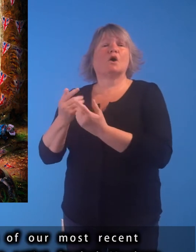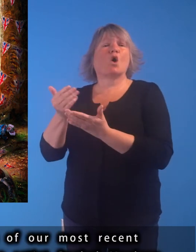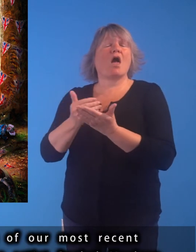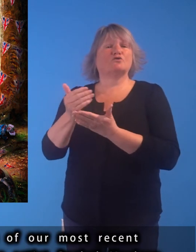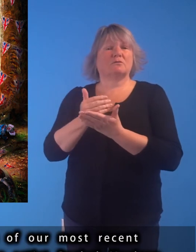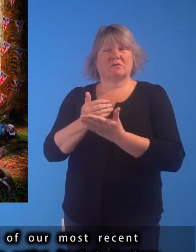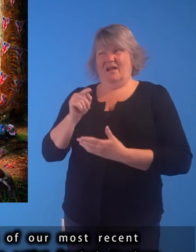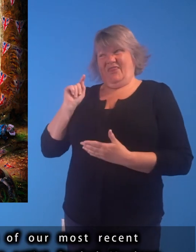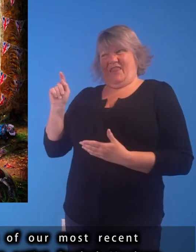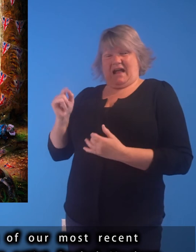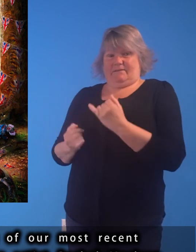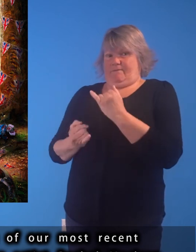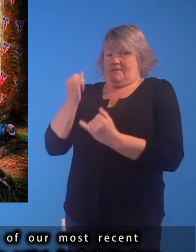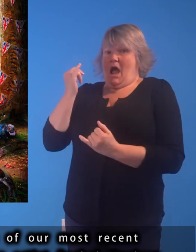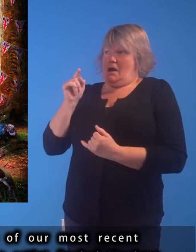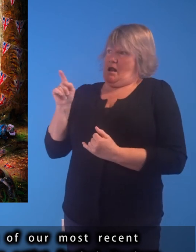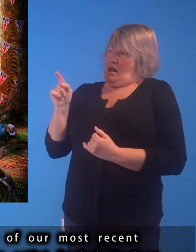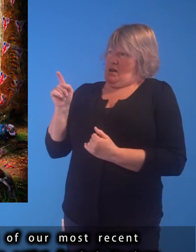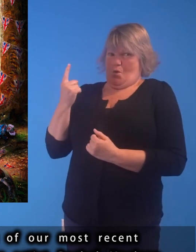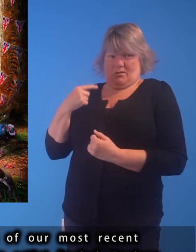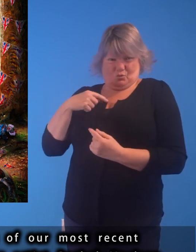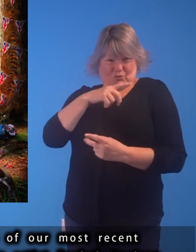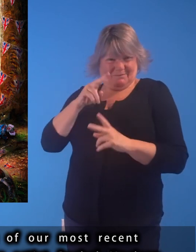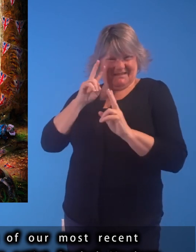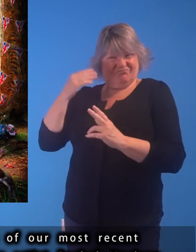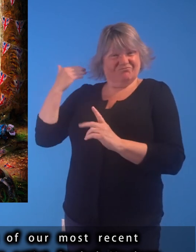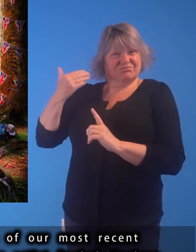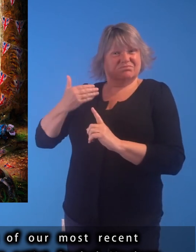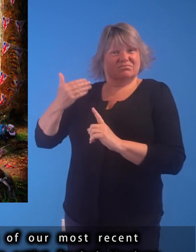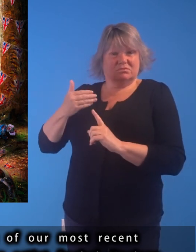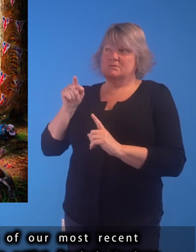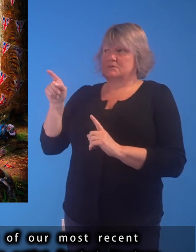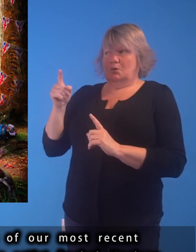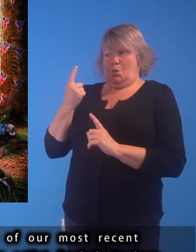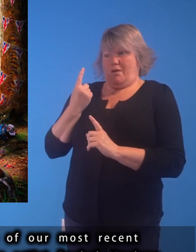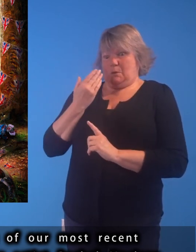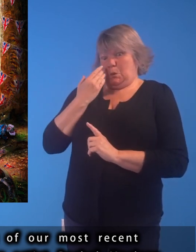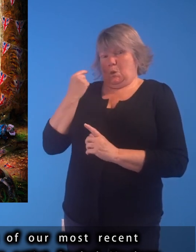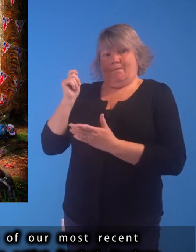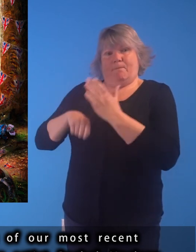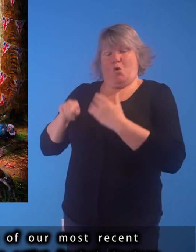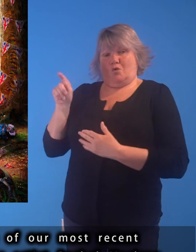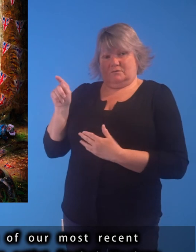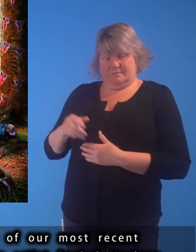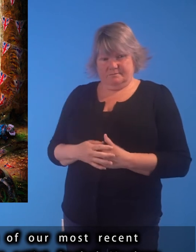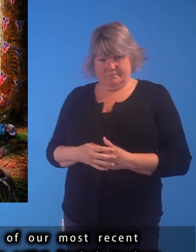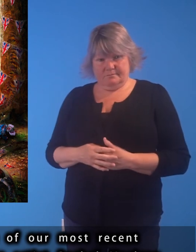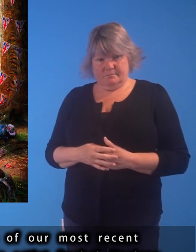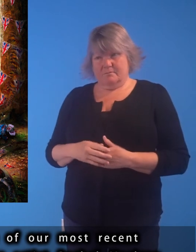This final work in our tour is one of our most recent purchases and is by the award-winning artist Rachel